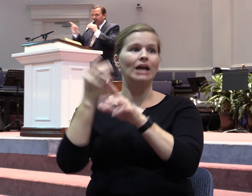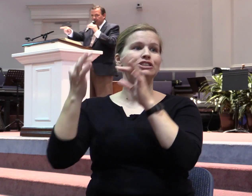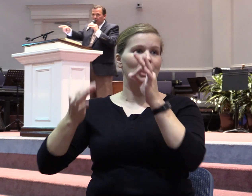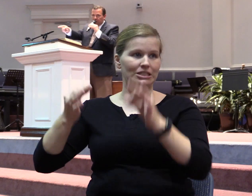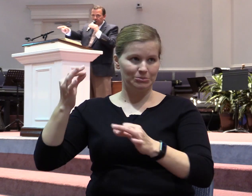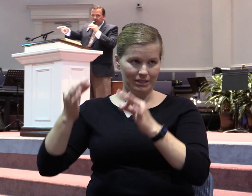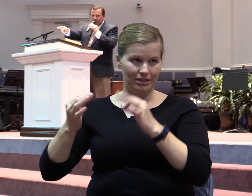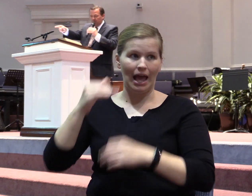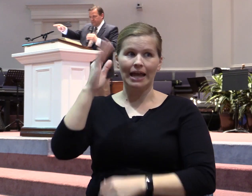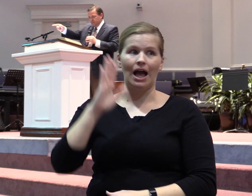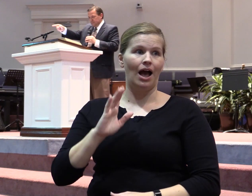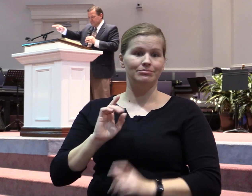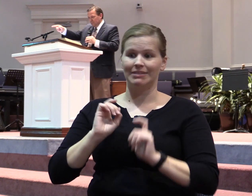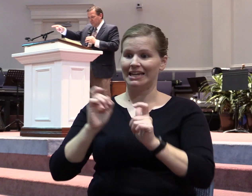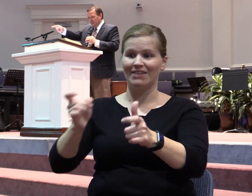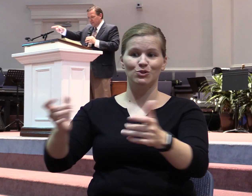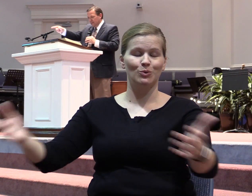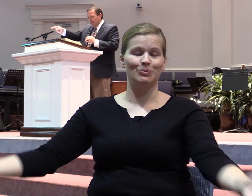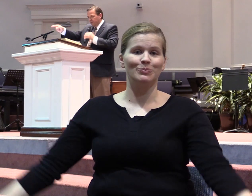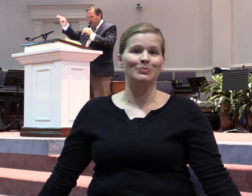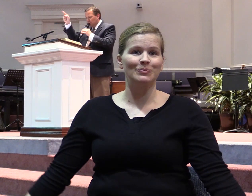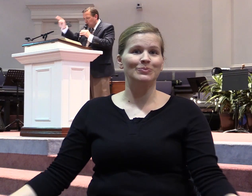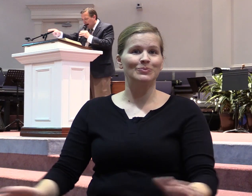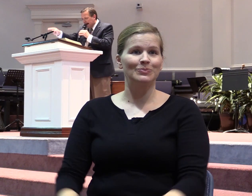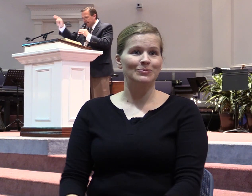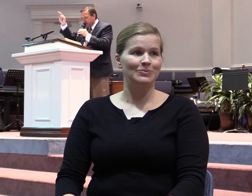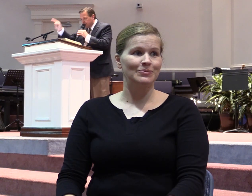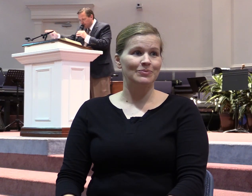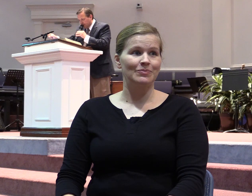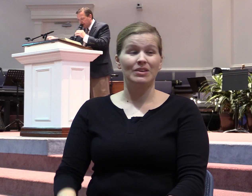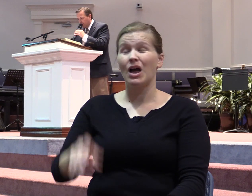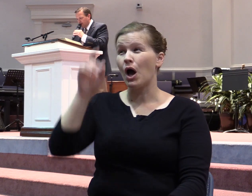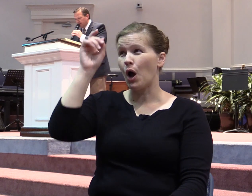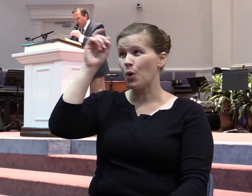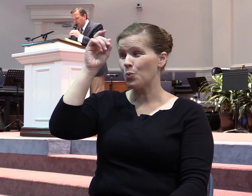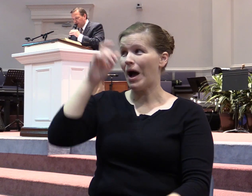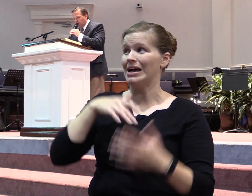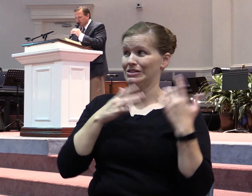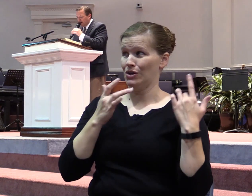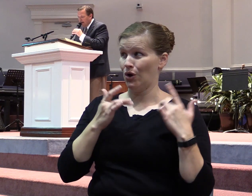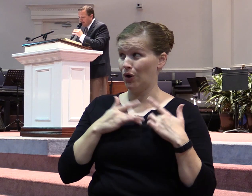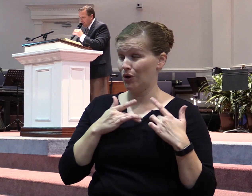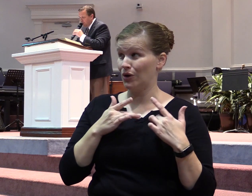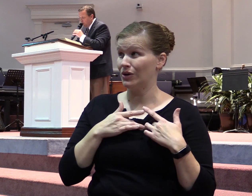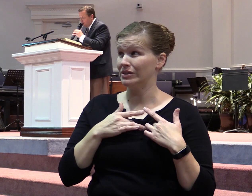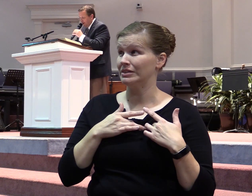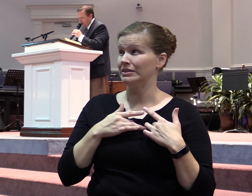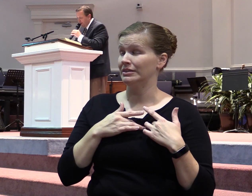given you what you've asked for. I've given you a wise and an understanding heart, so that there was none like thee before thee, neither